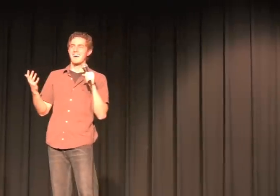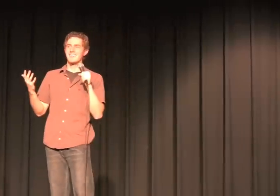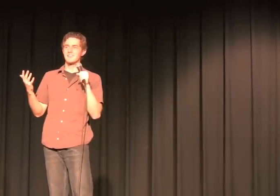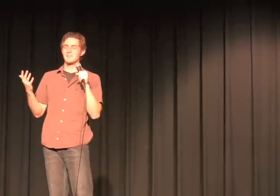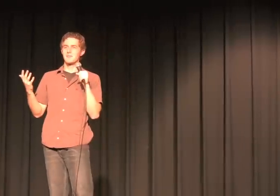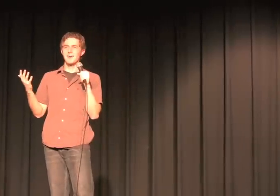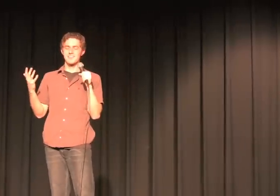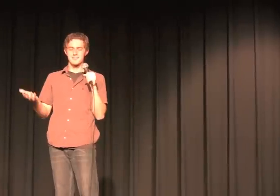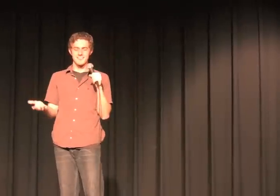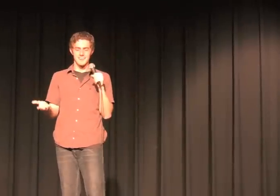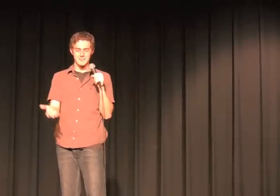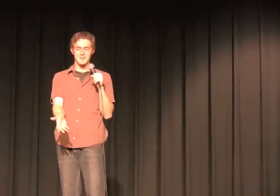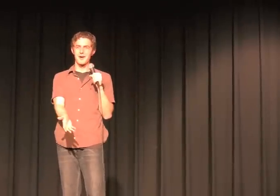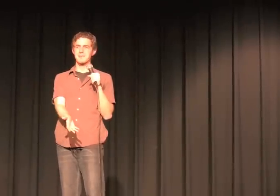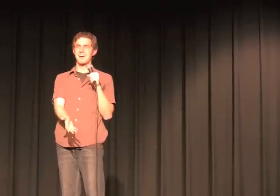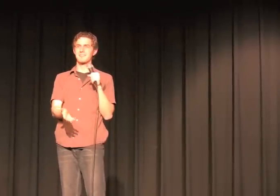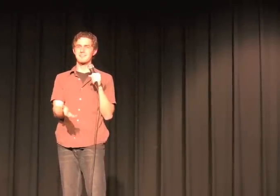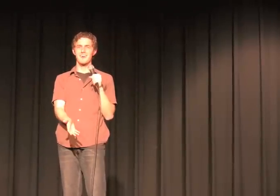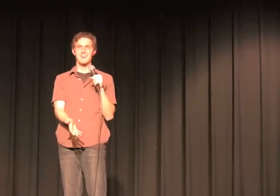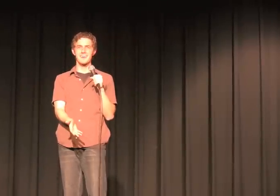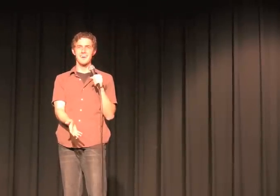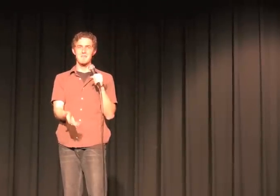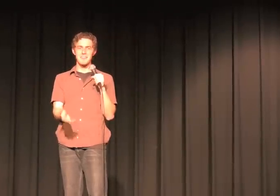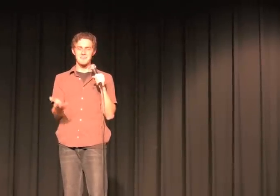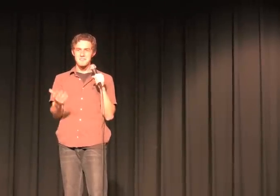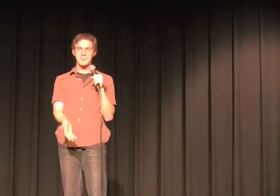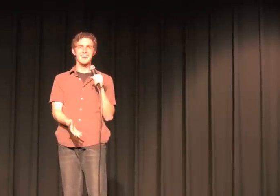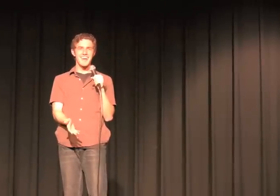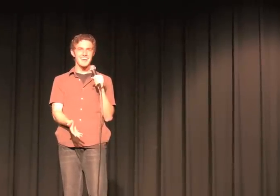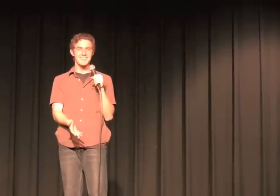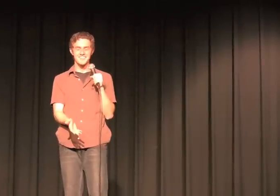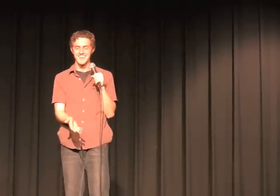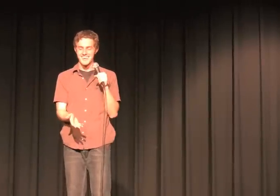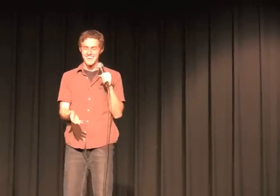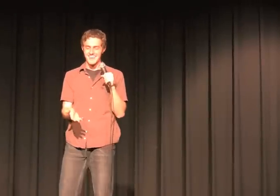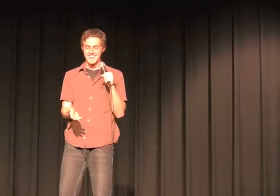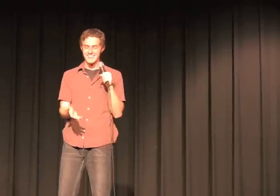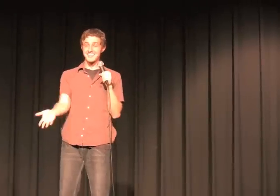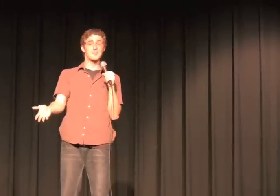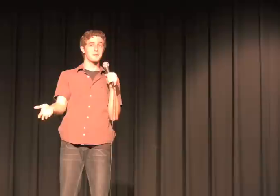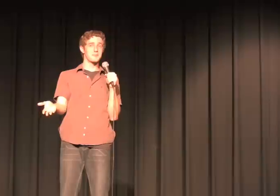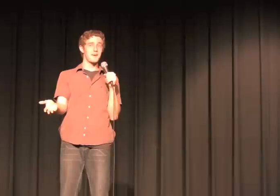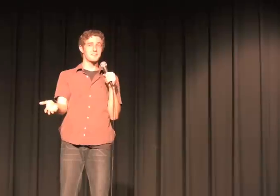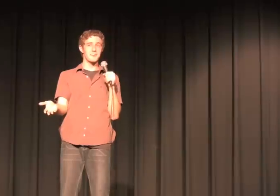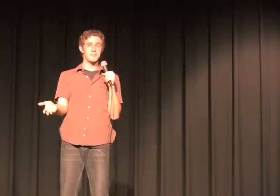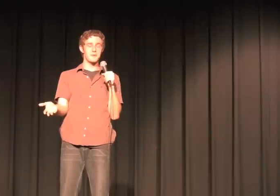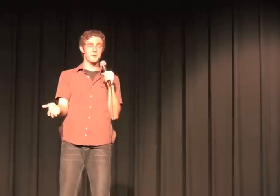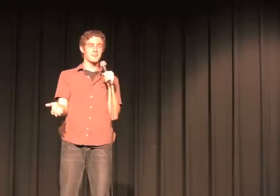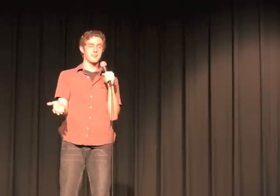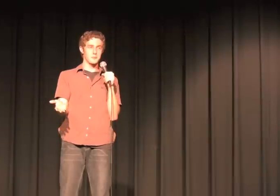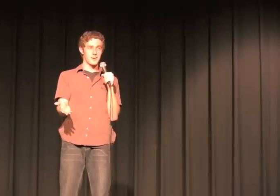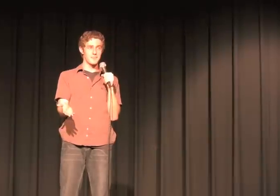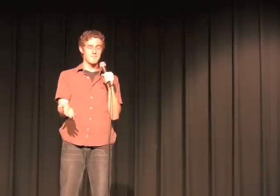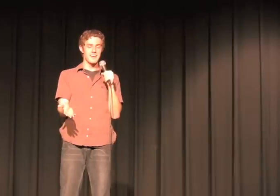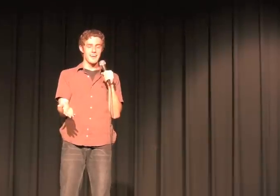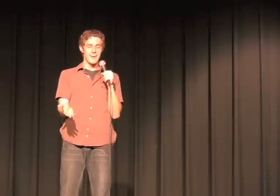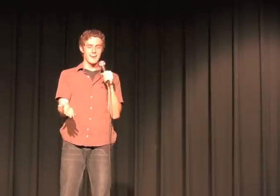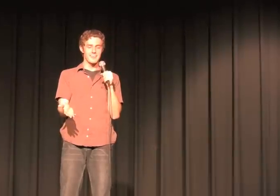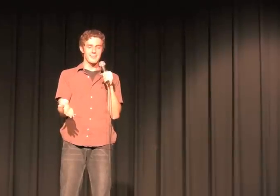And, wow, I just so happen to have a song by that very name. This next one is by Jonathan Colton as well. And